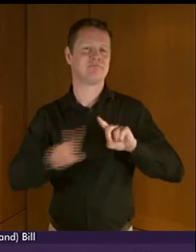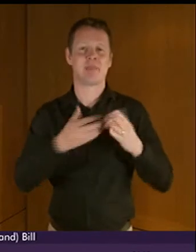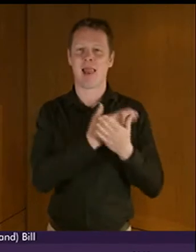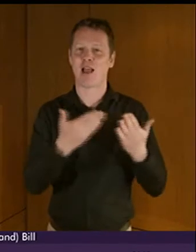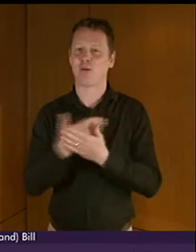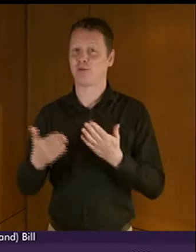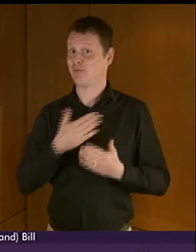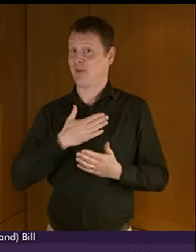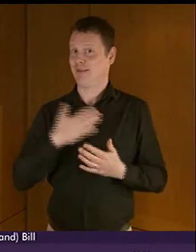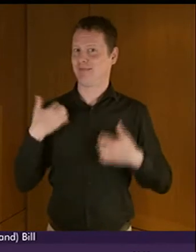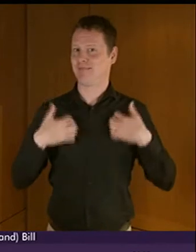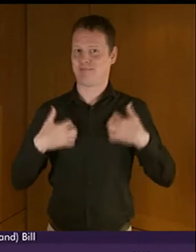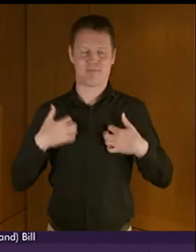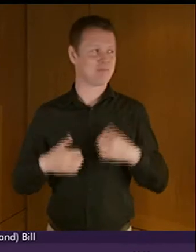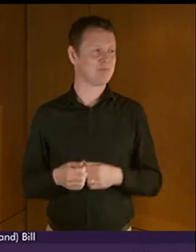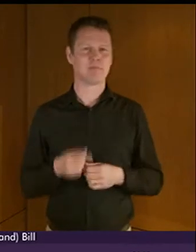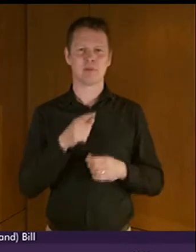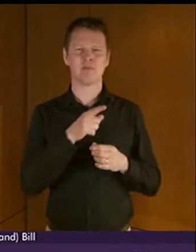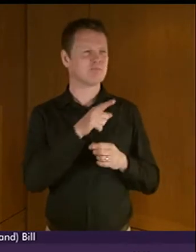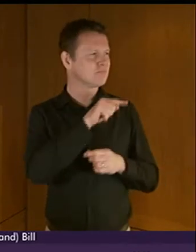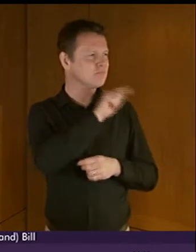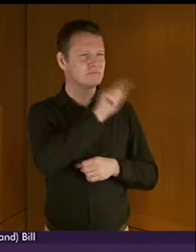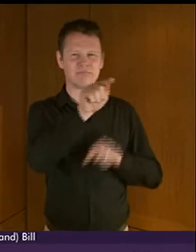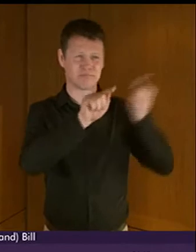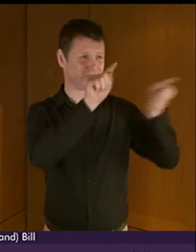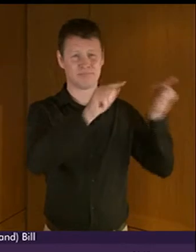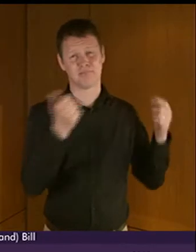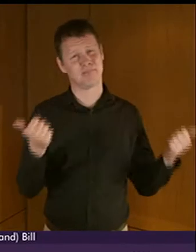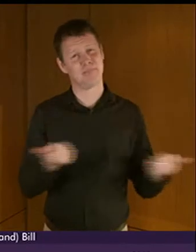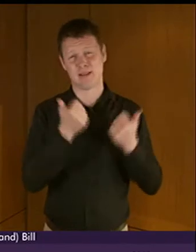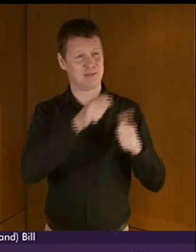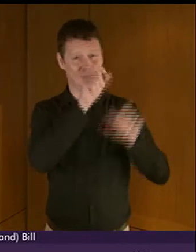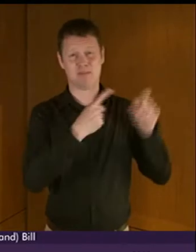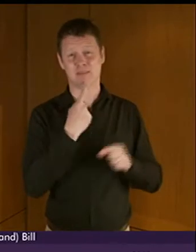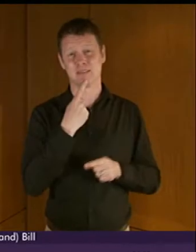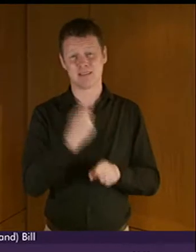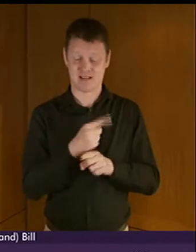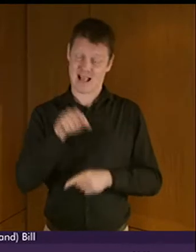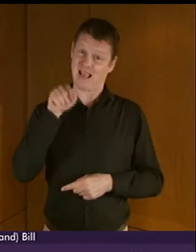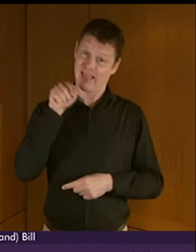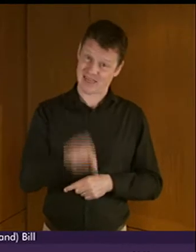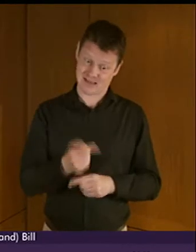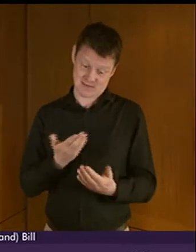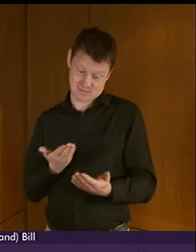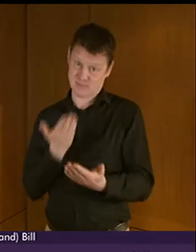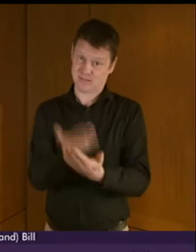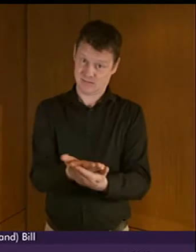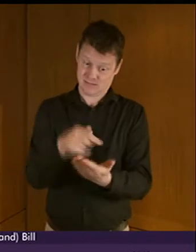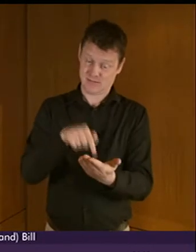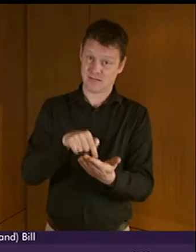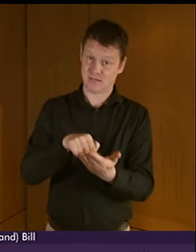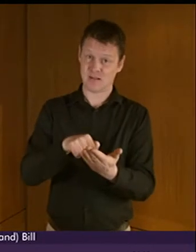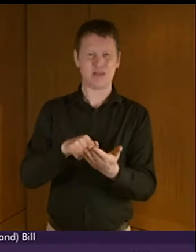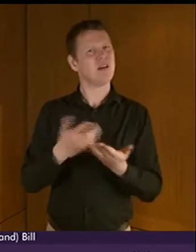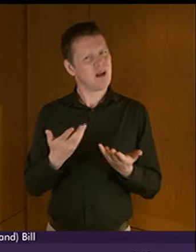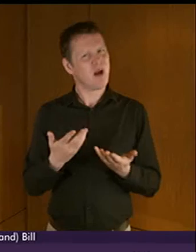today as Stuart Maxwell and many others have mentioned that this is a piece of legislation proposed legislation which seeks